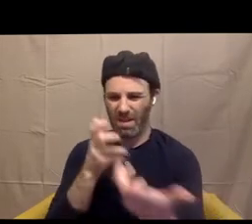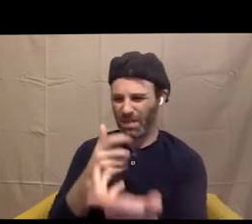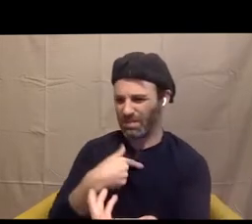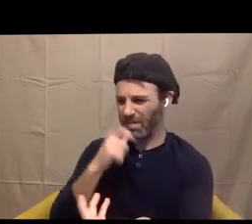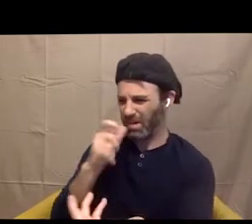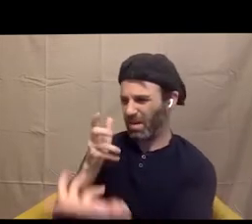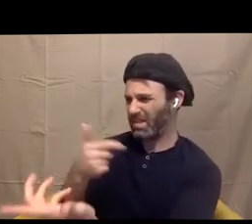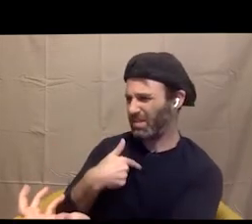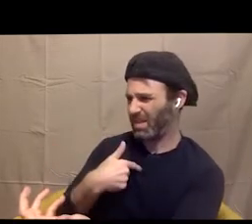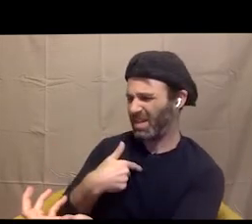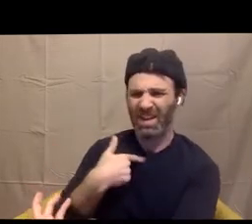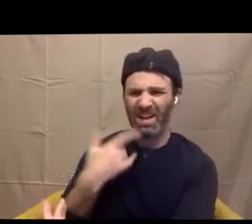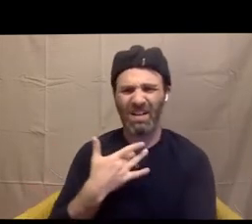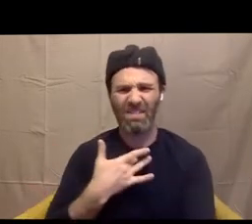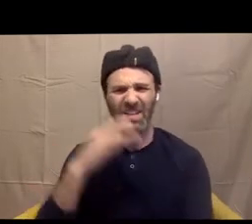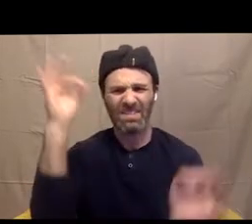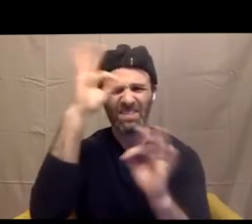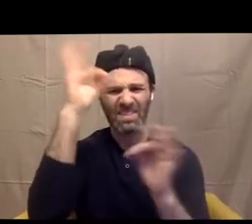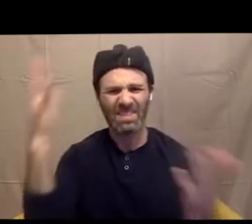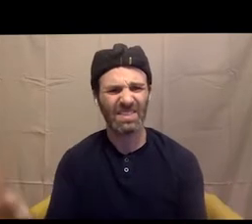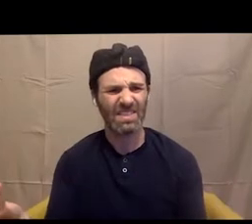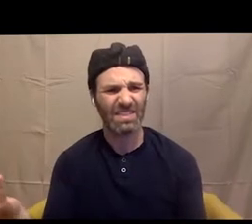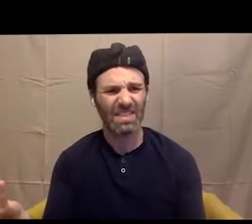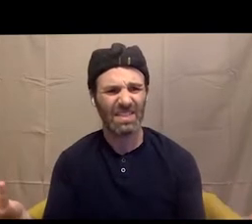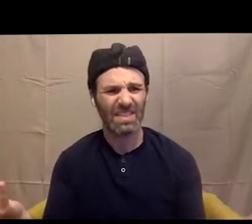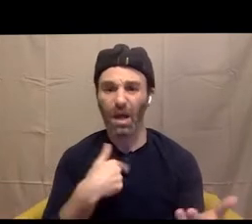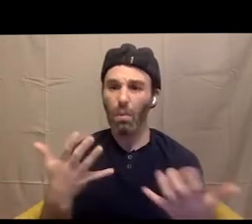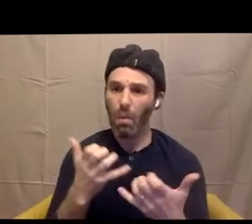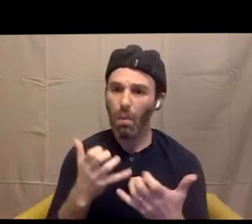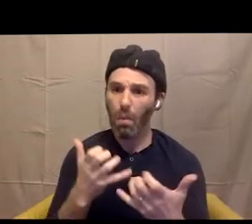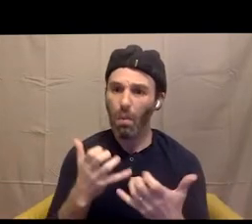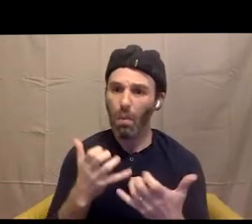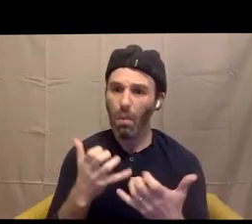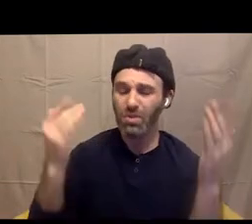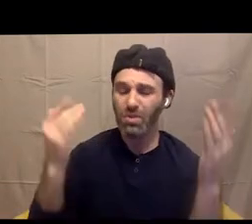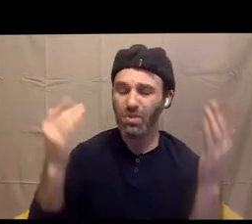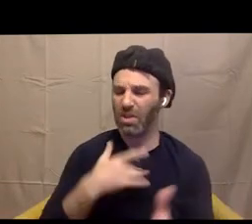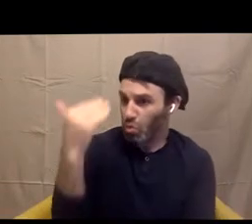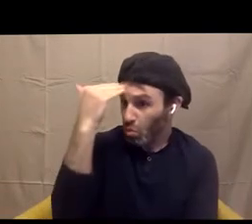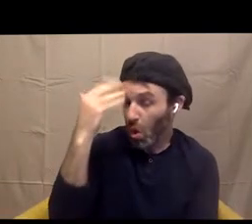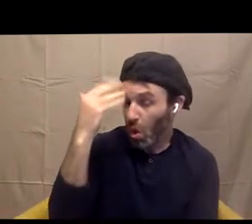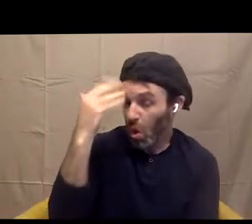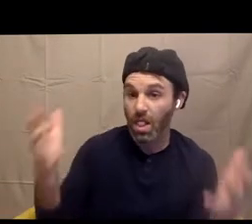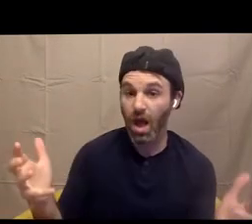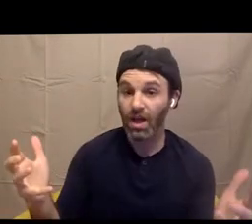want kids and adults to feel is that actually they know a lot, right? And so, the book is not about, like, lecturing